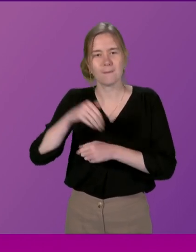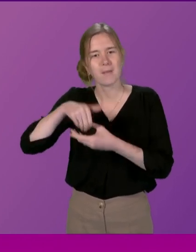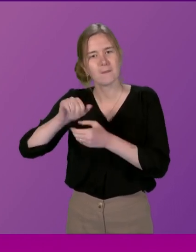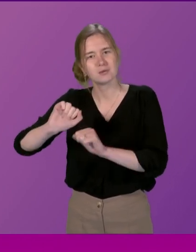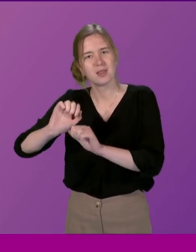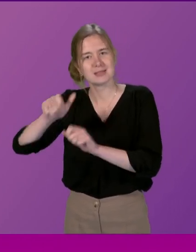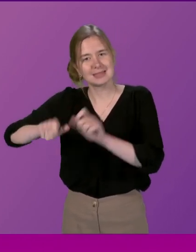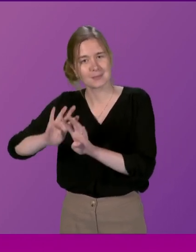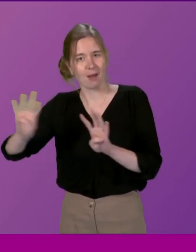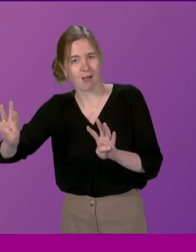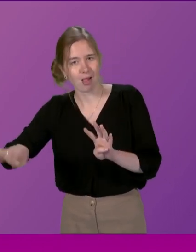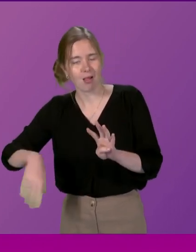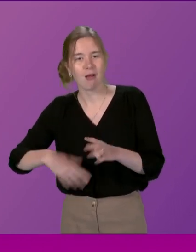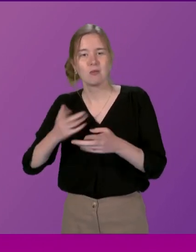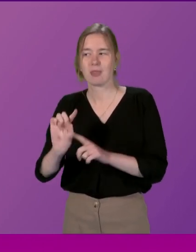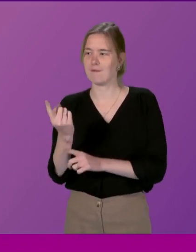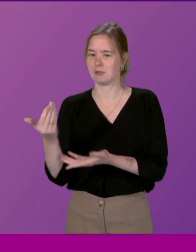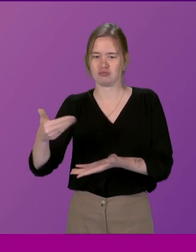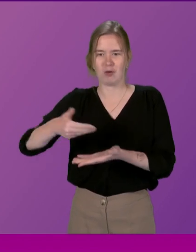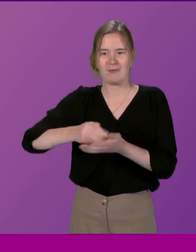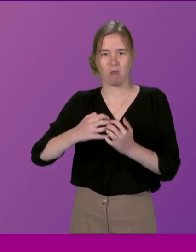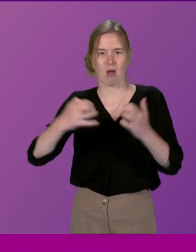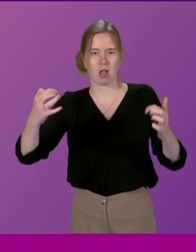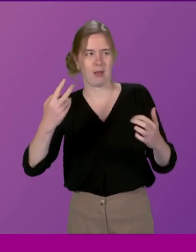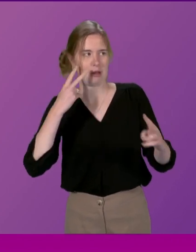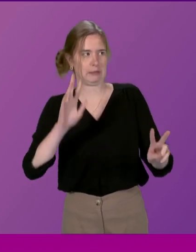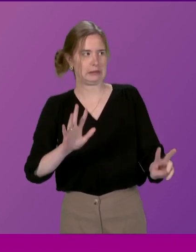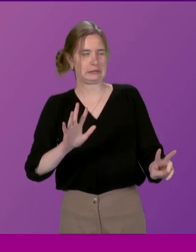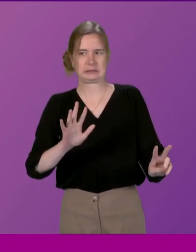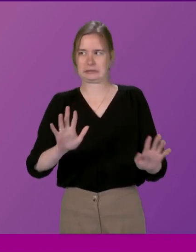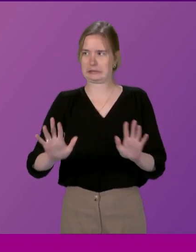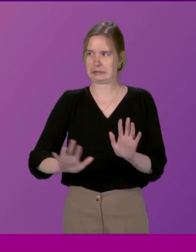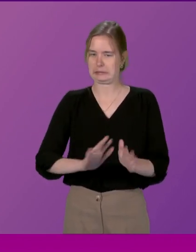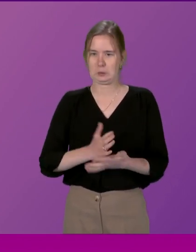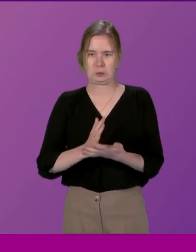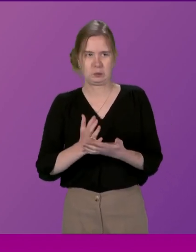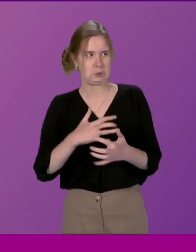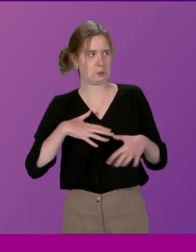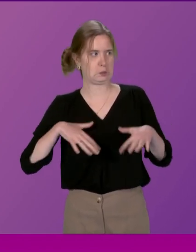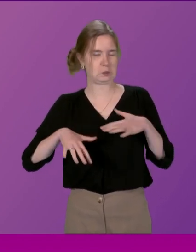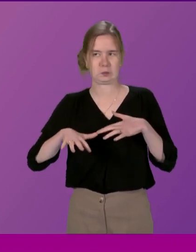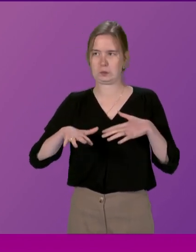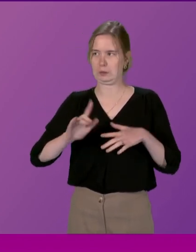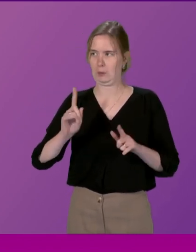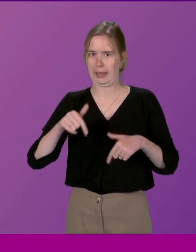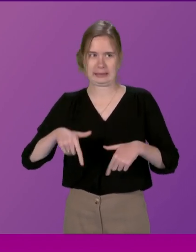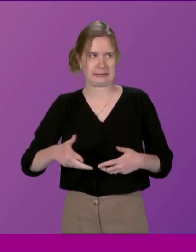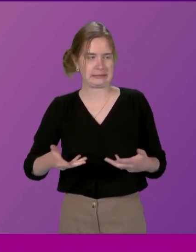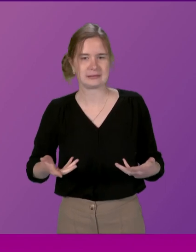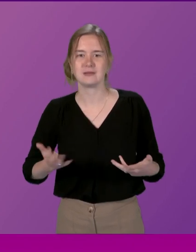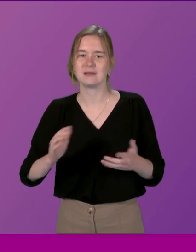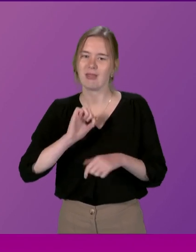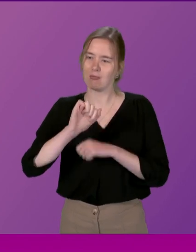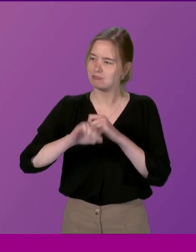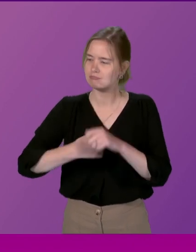own Citizens Panel When they first arrived at the Parliament Looking a little overawed and uncertain of what they had let themselves in for To their